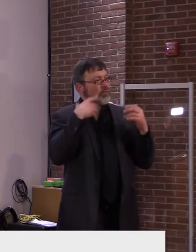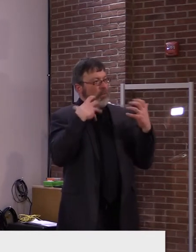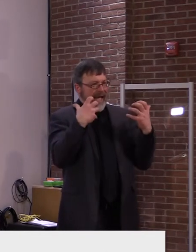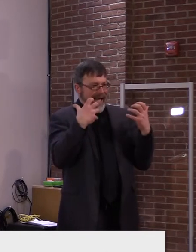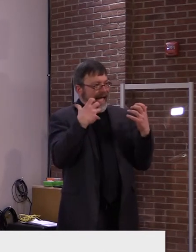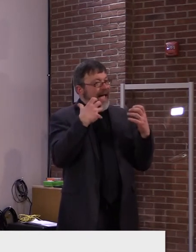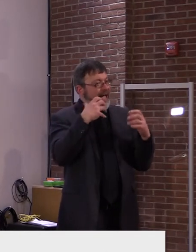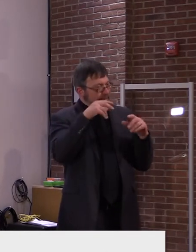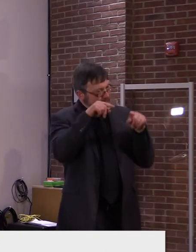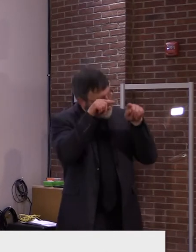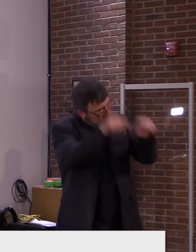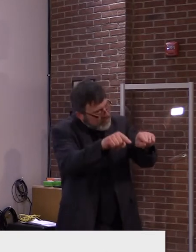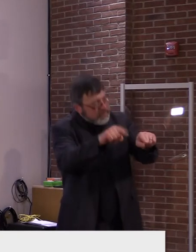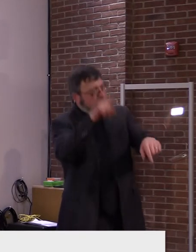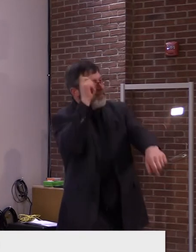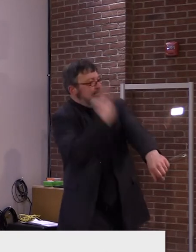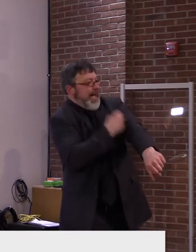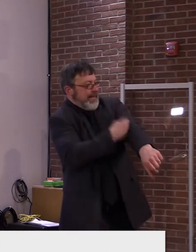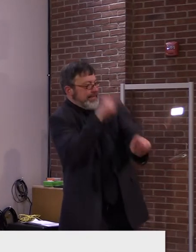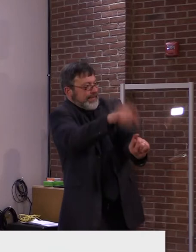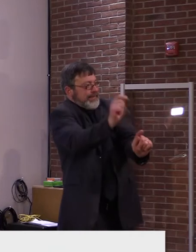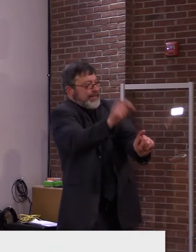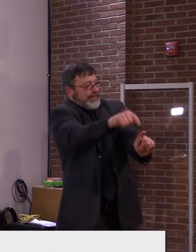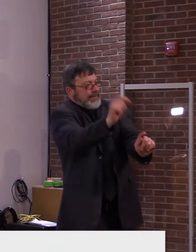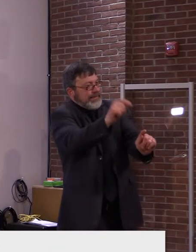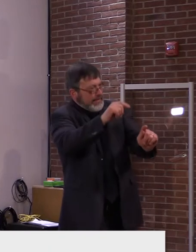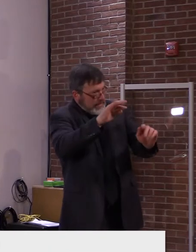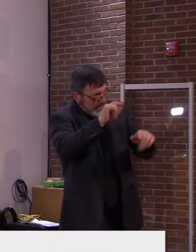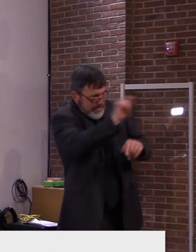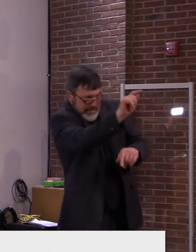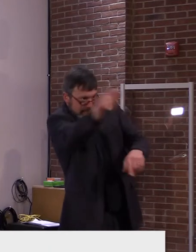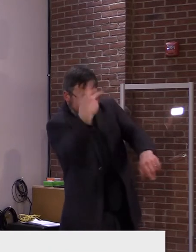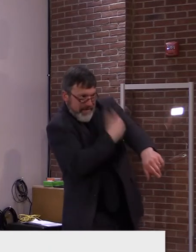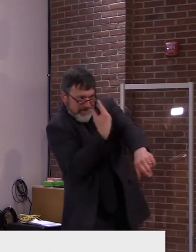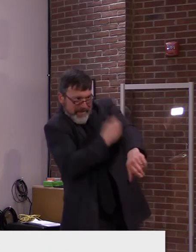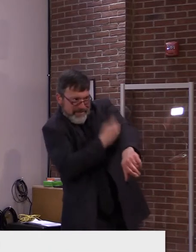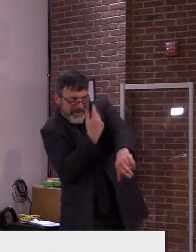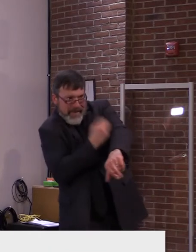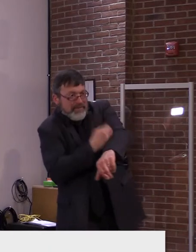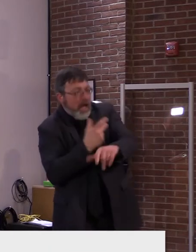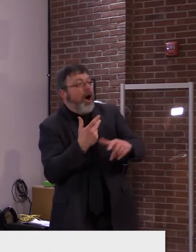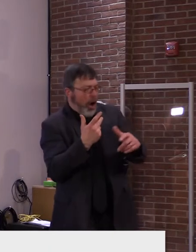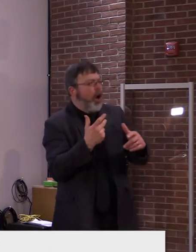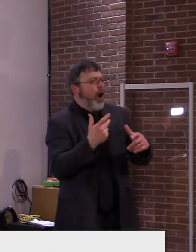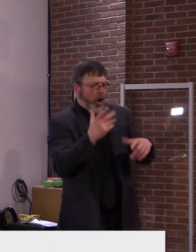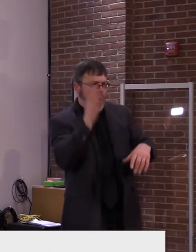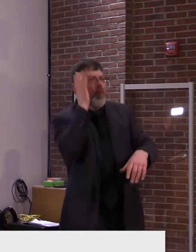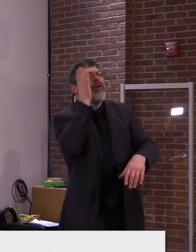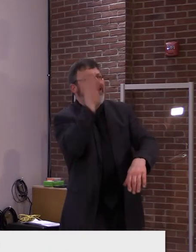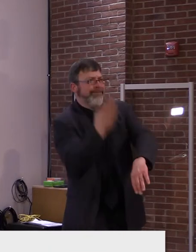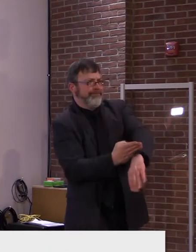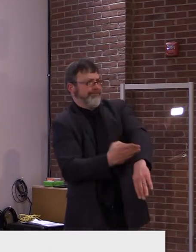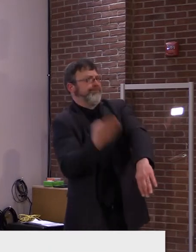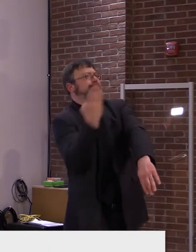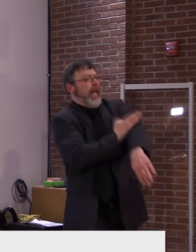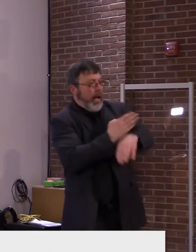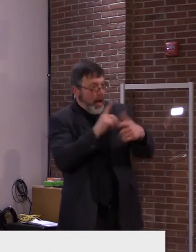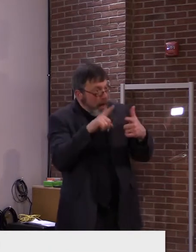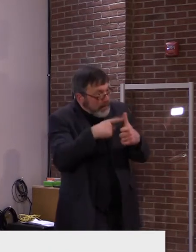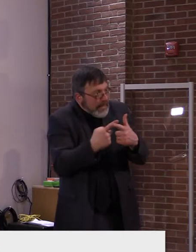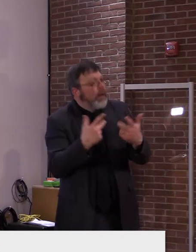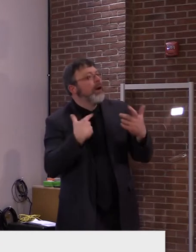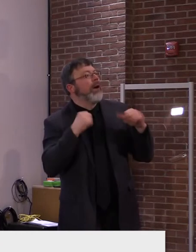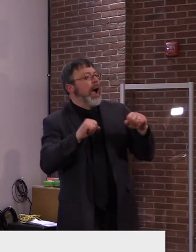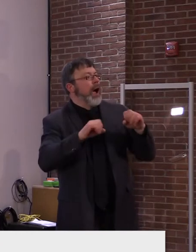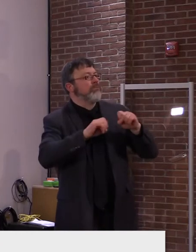experiencing right now, uh, that we'll continue to turn, uh, this big it just a little bit more, uh, every week we hope. Well, that's